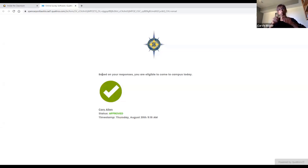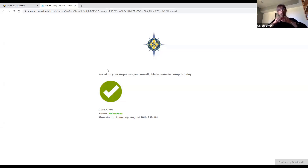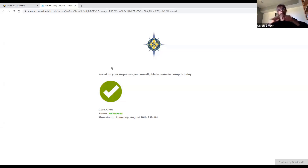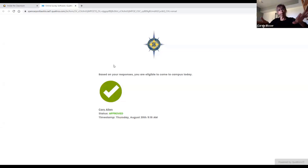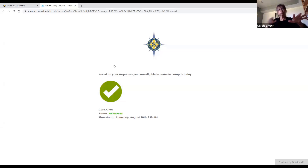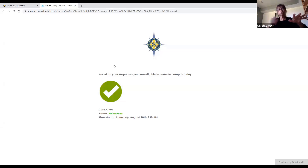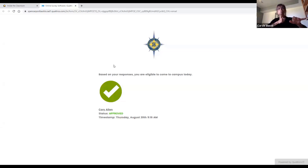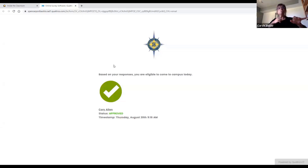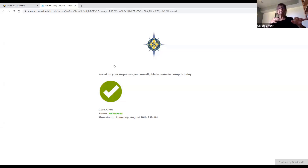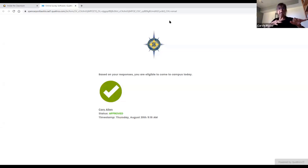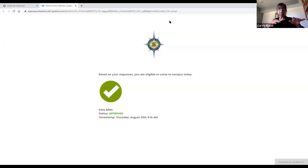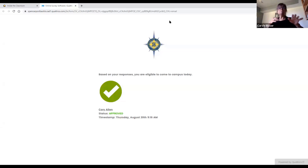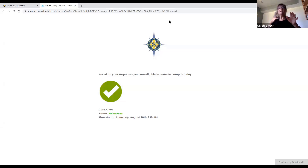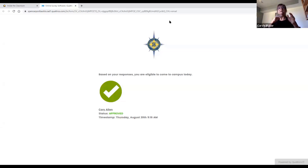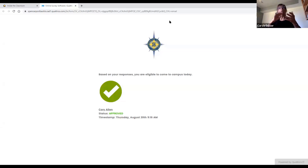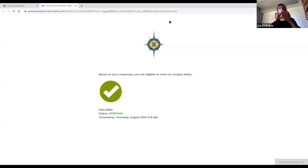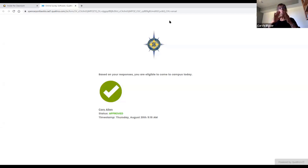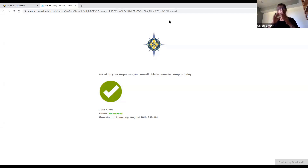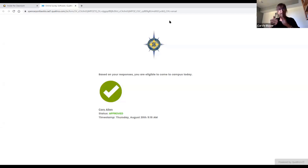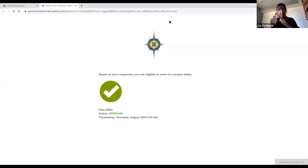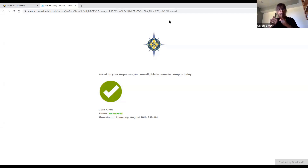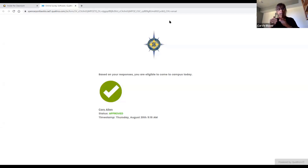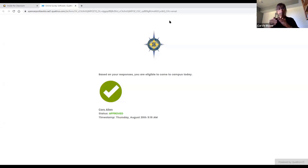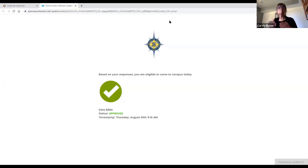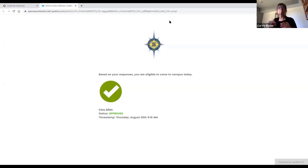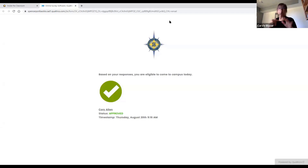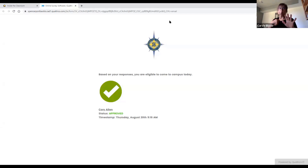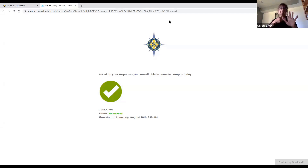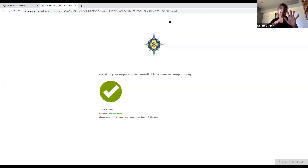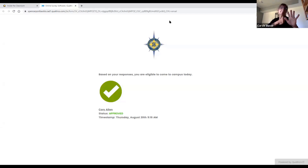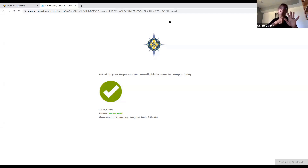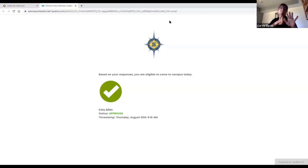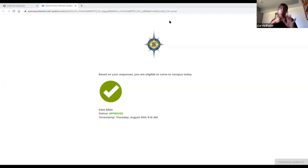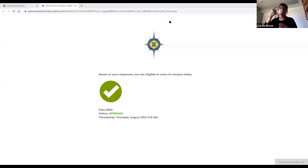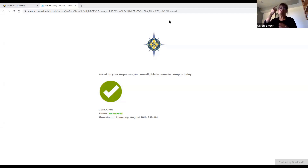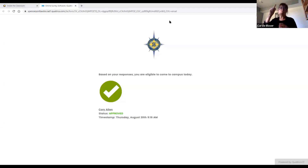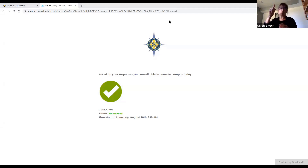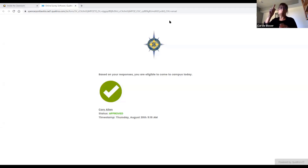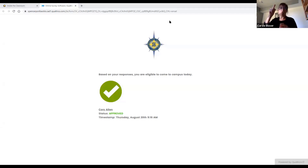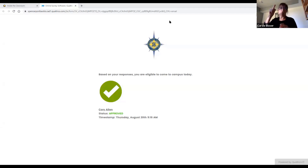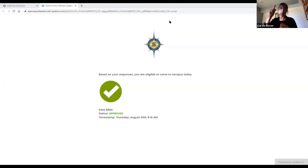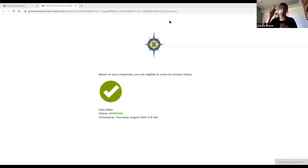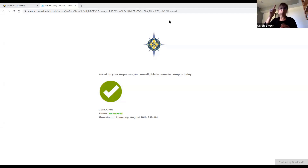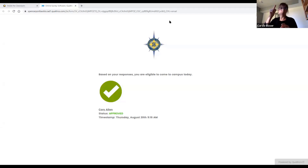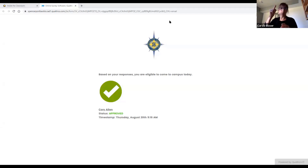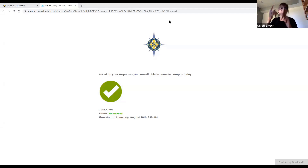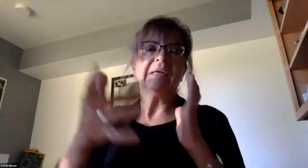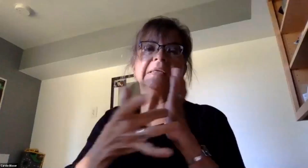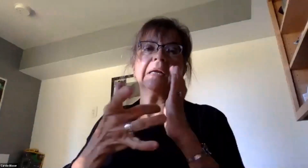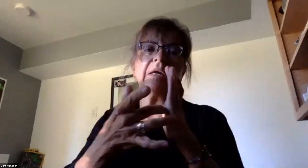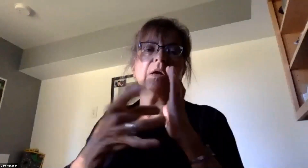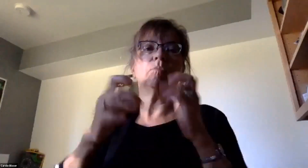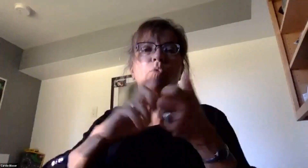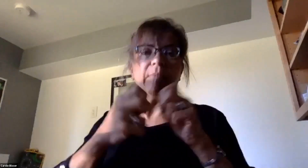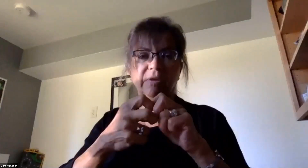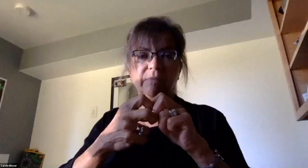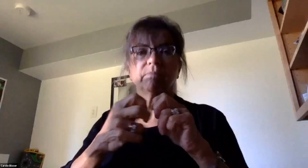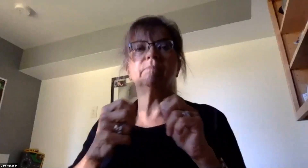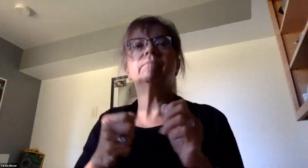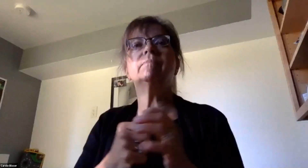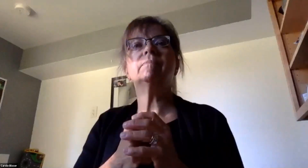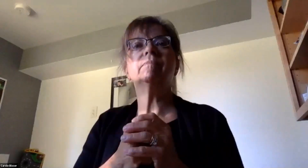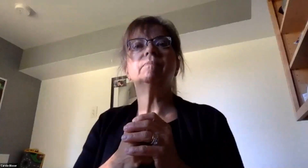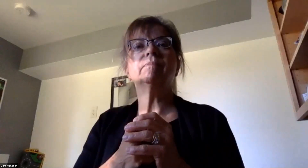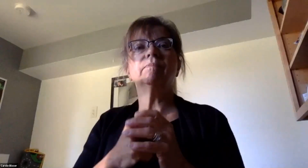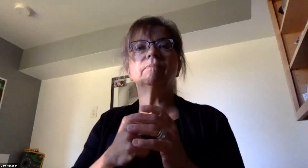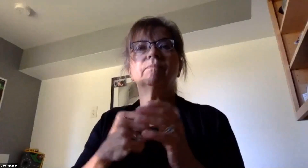and to our community at large. So again, I apologize for the technical difficulties and